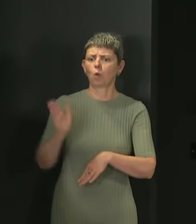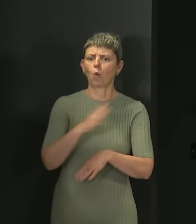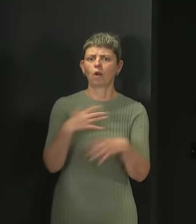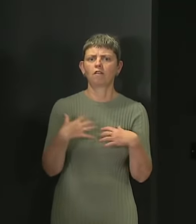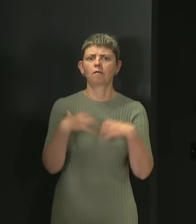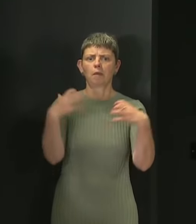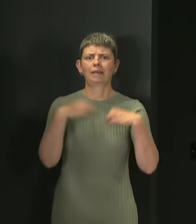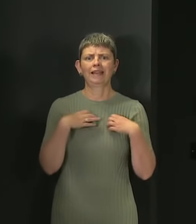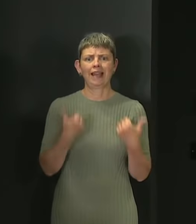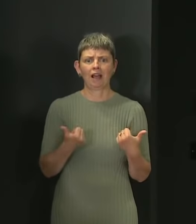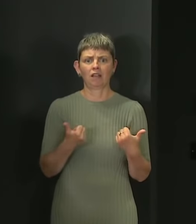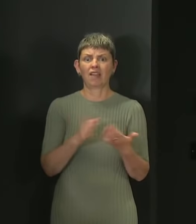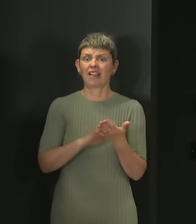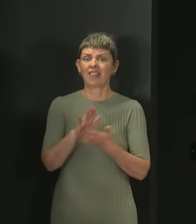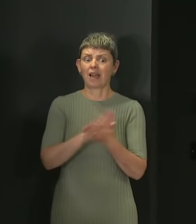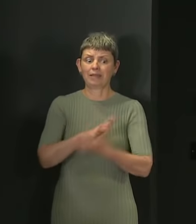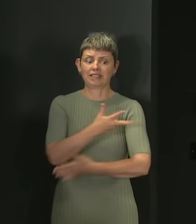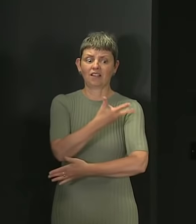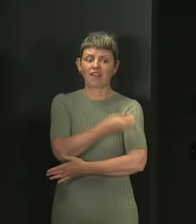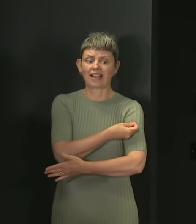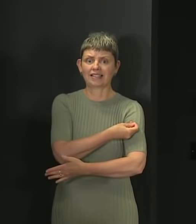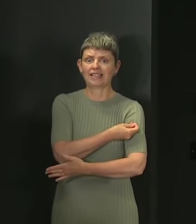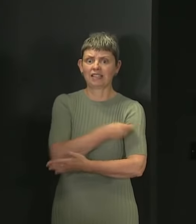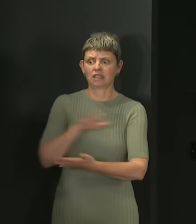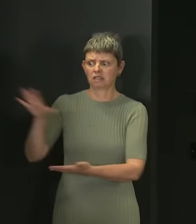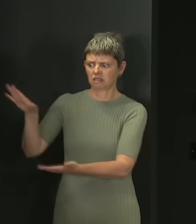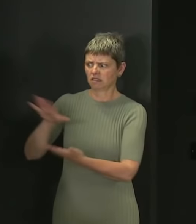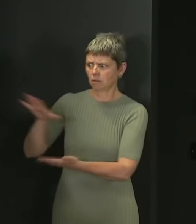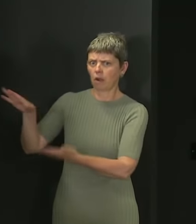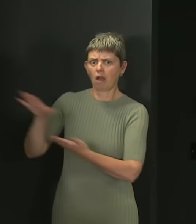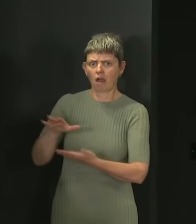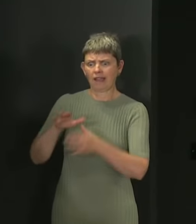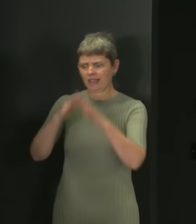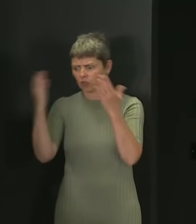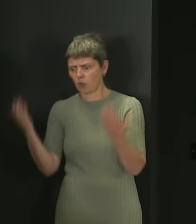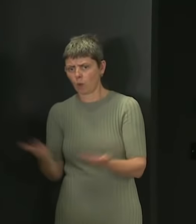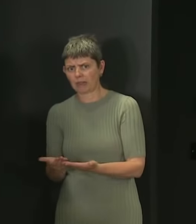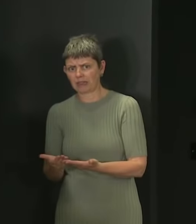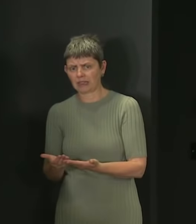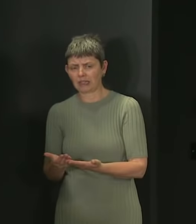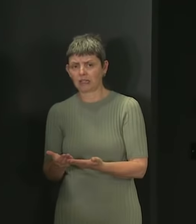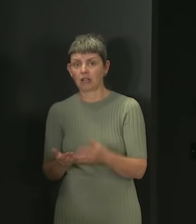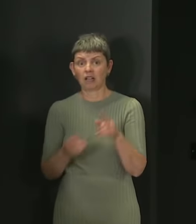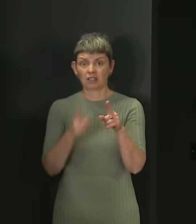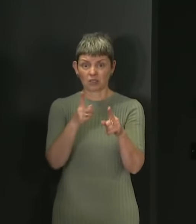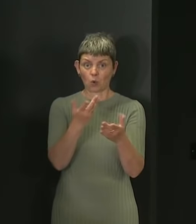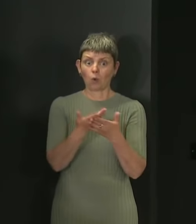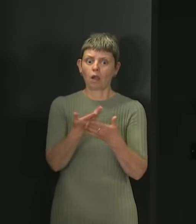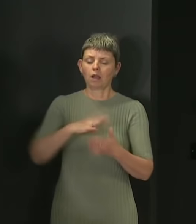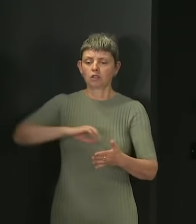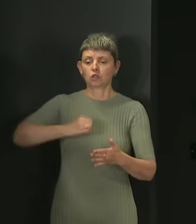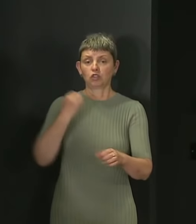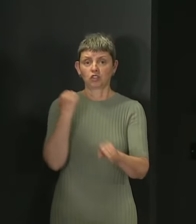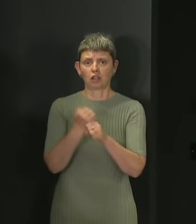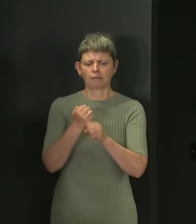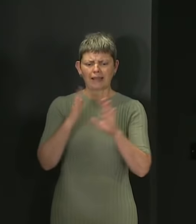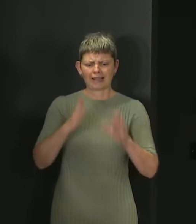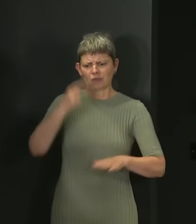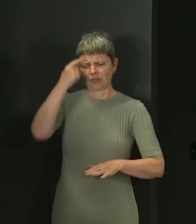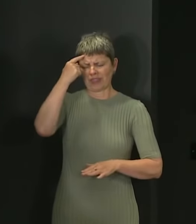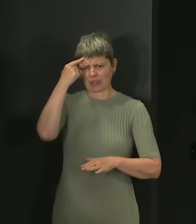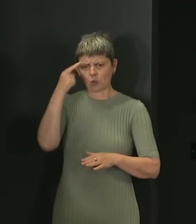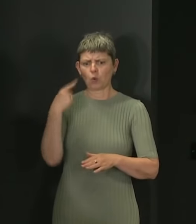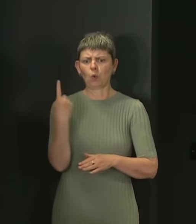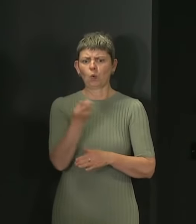supply at a global level. This means that the Scottish Government has had to take hard decisions about how we expand eligibility. The